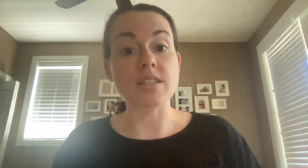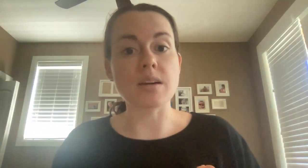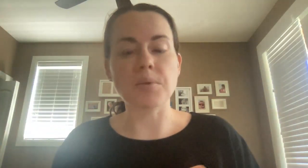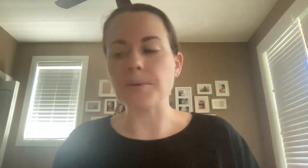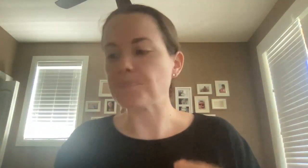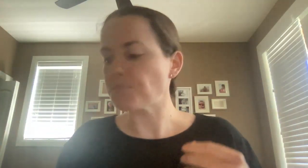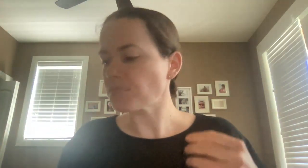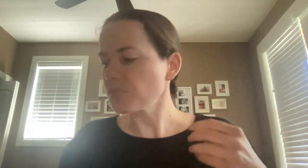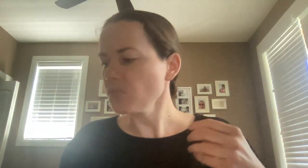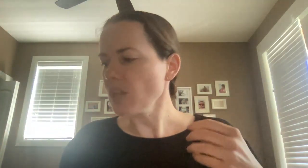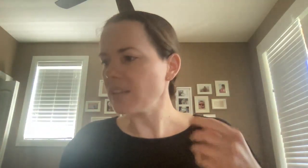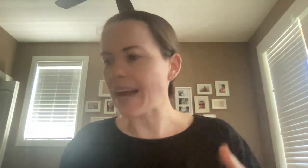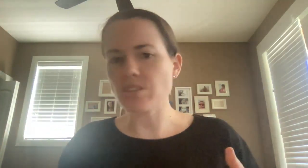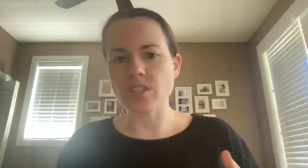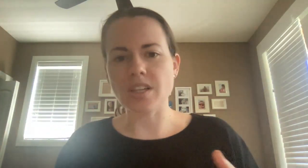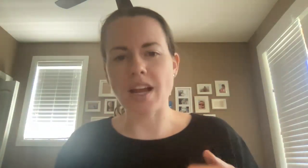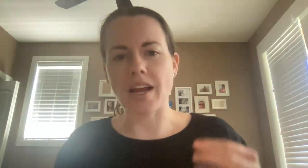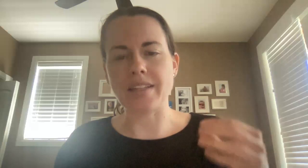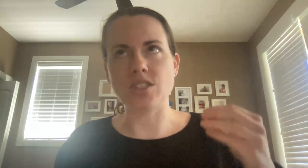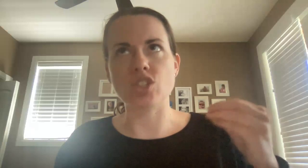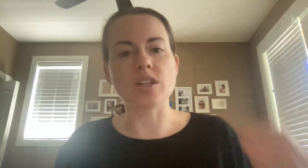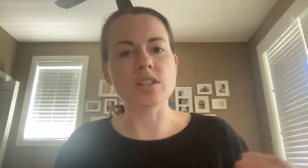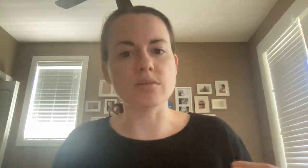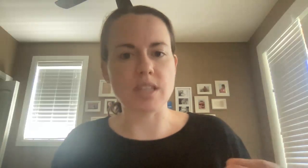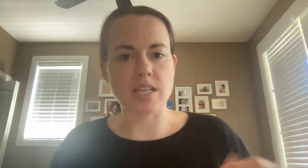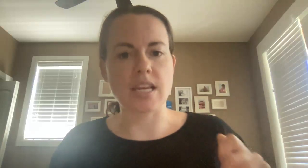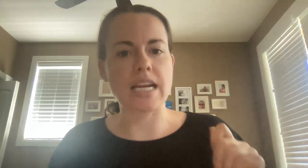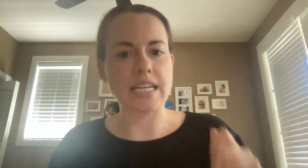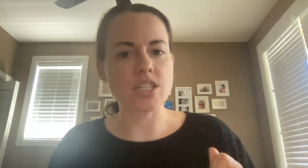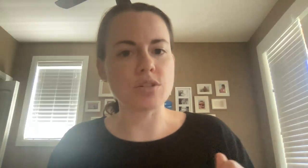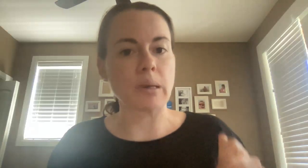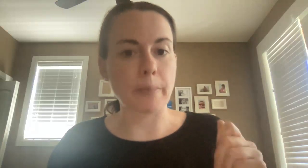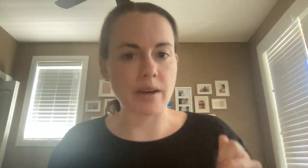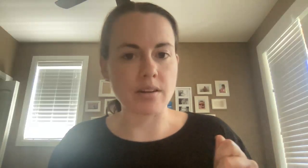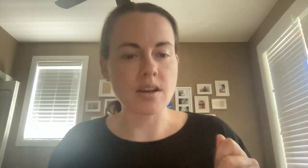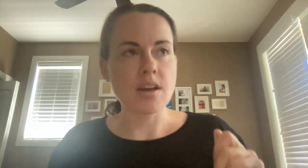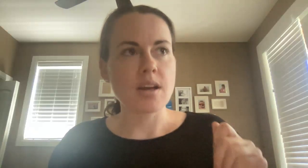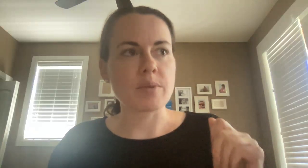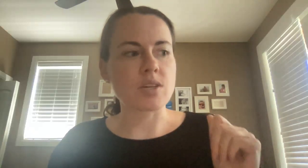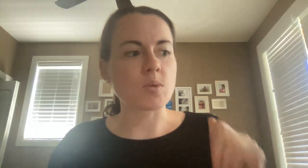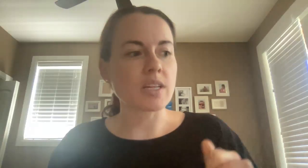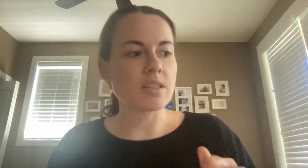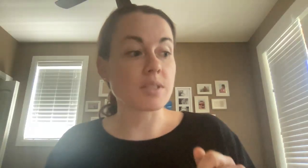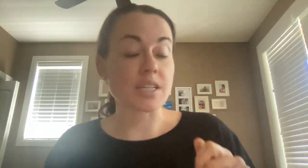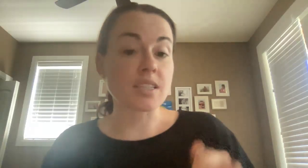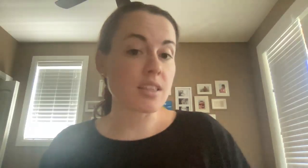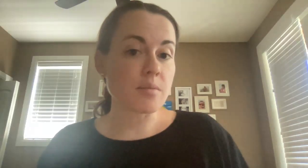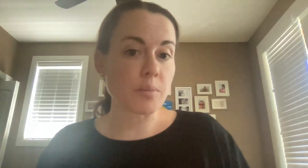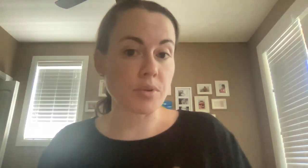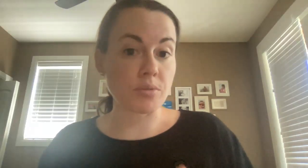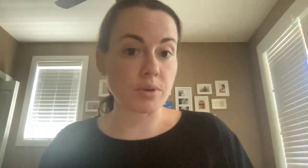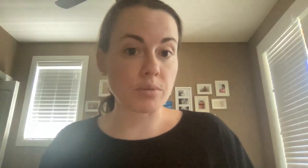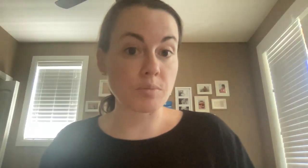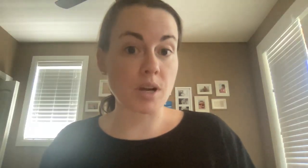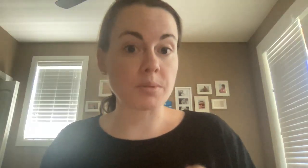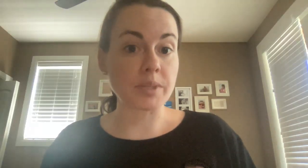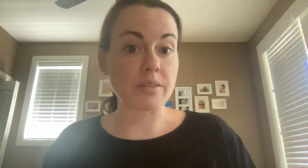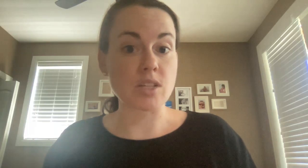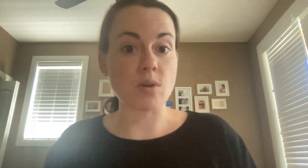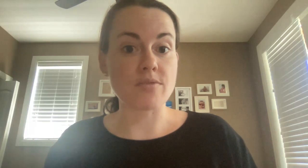example, last year I started doing this and I need to do it better. Because what I did was I teed them up with a real world problem in grade 12